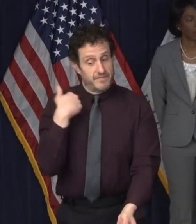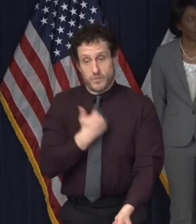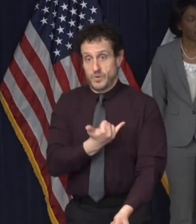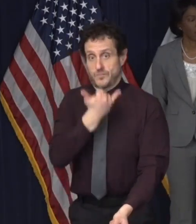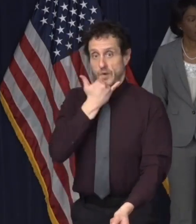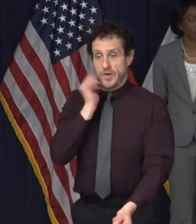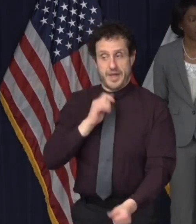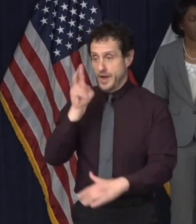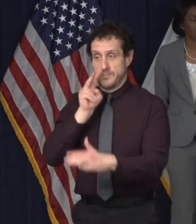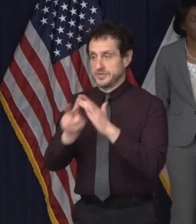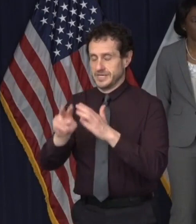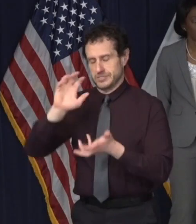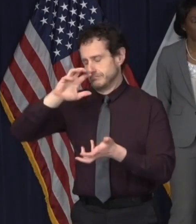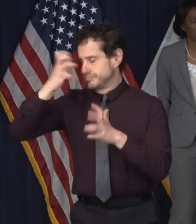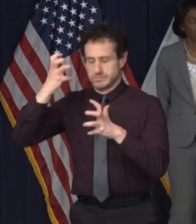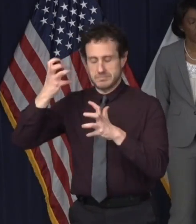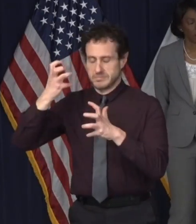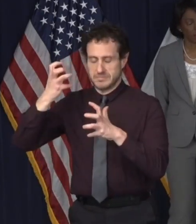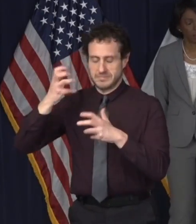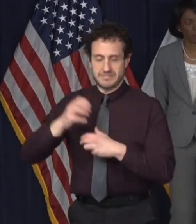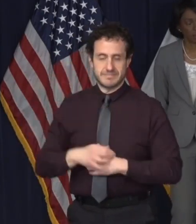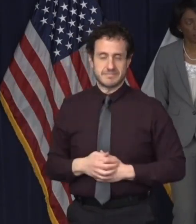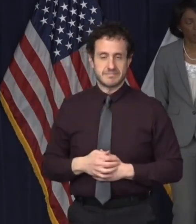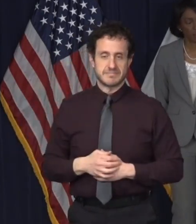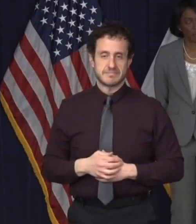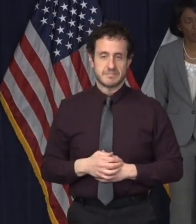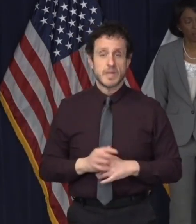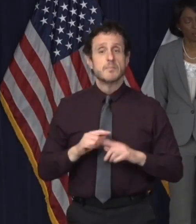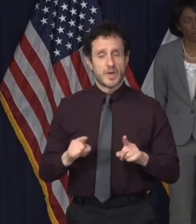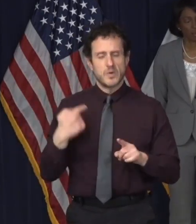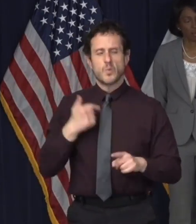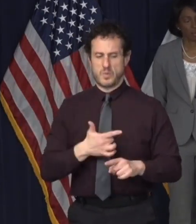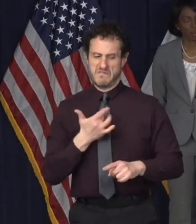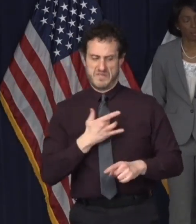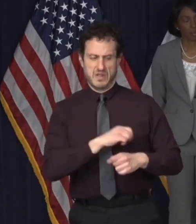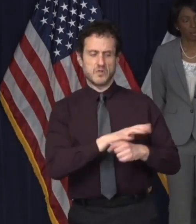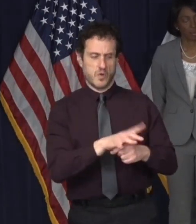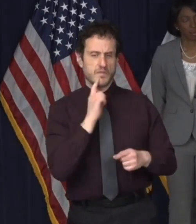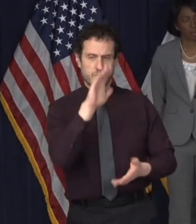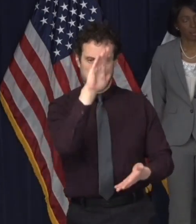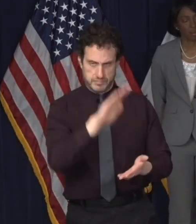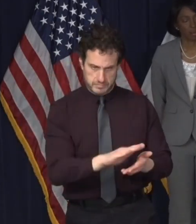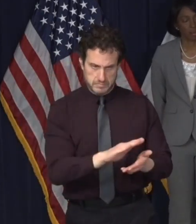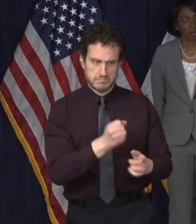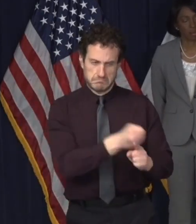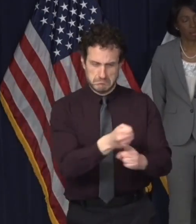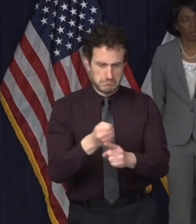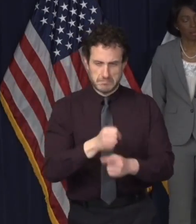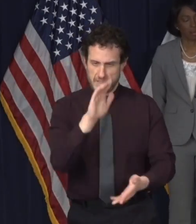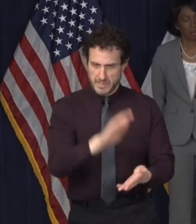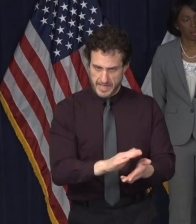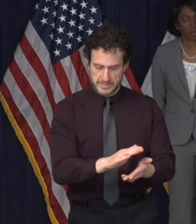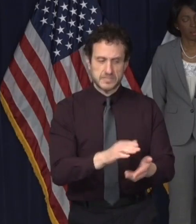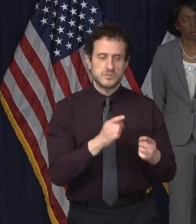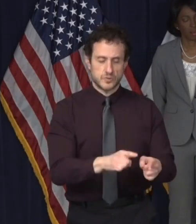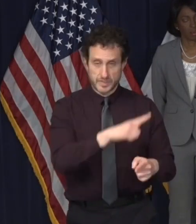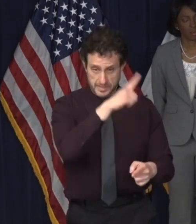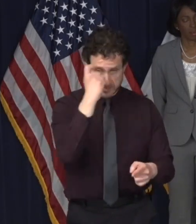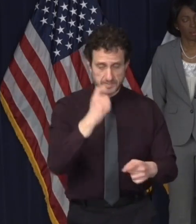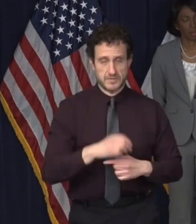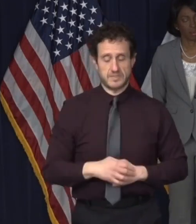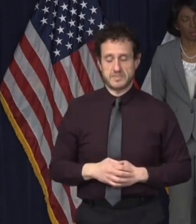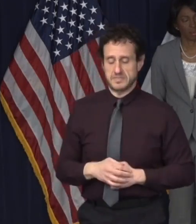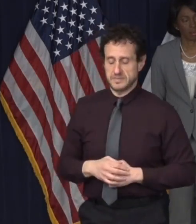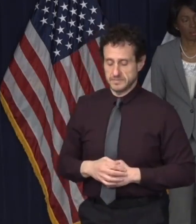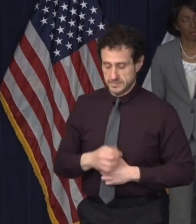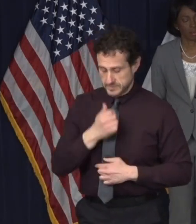our predictions will be too optimistic. In models run by us and also by the University of Chicago, we have seen that removing the seasonal forcing